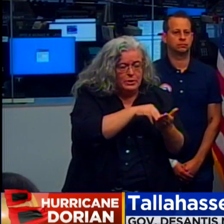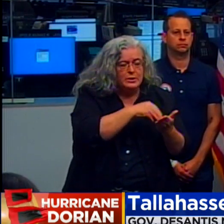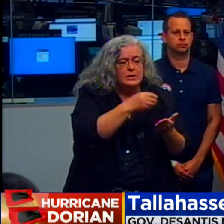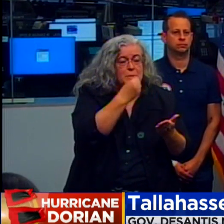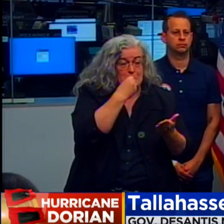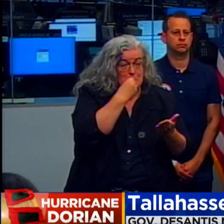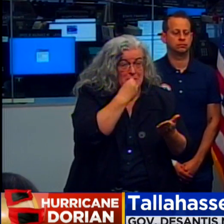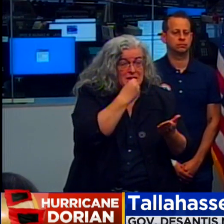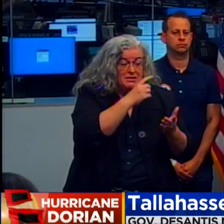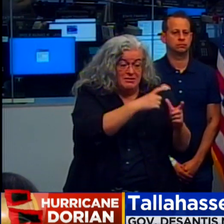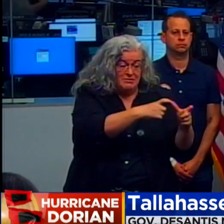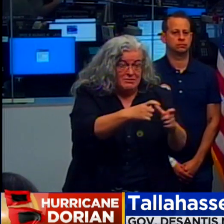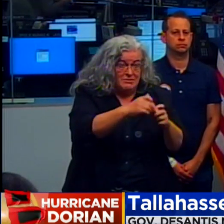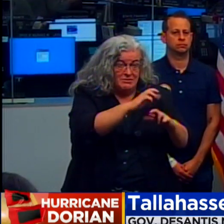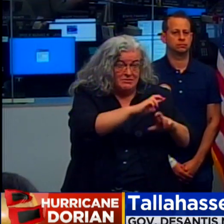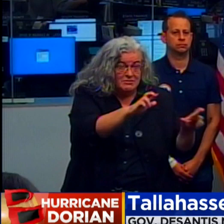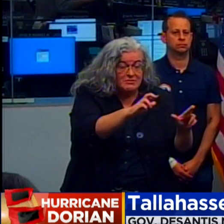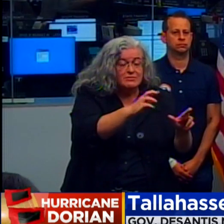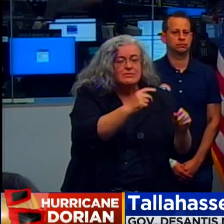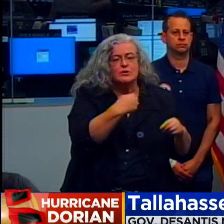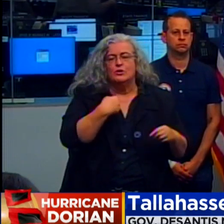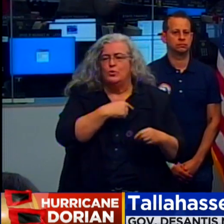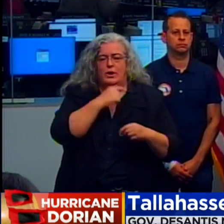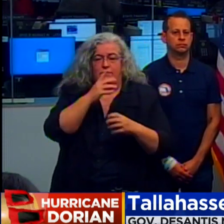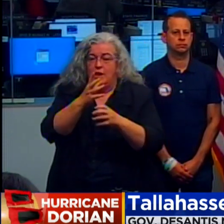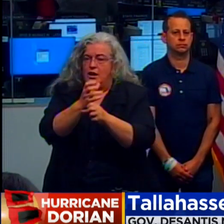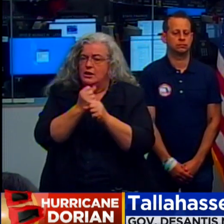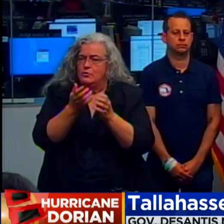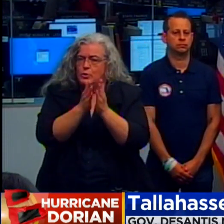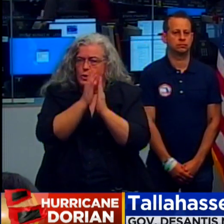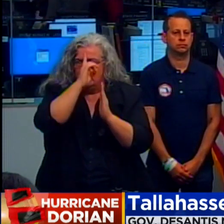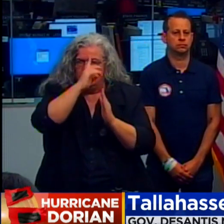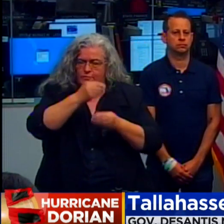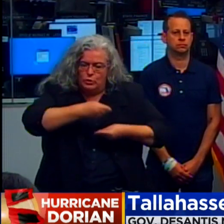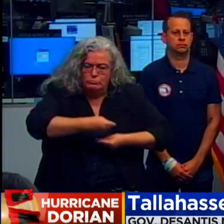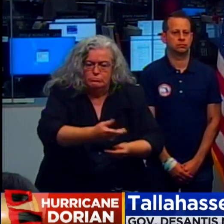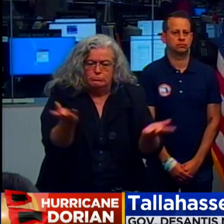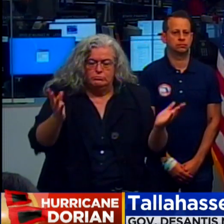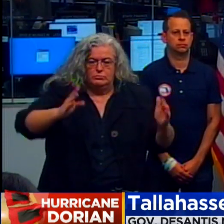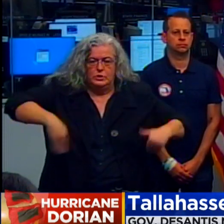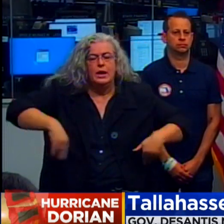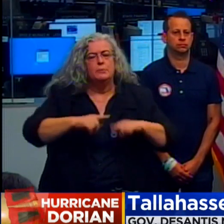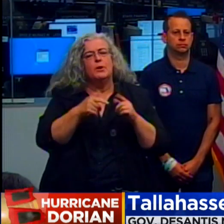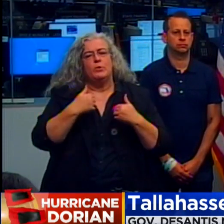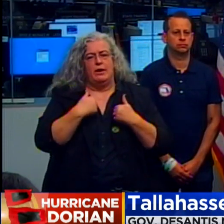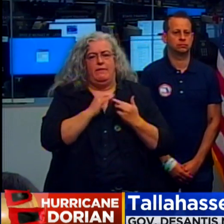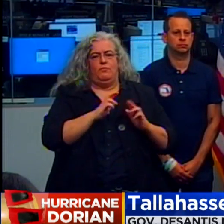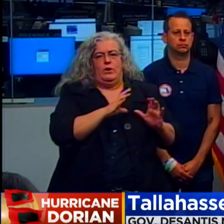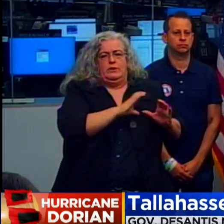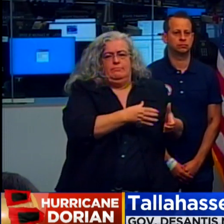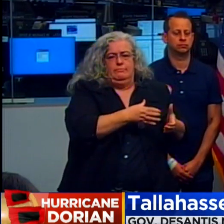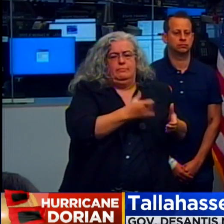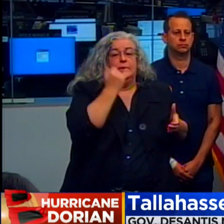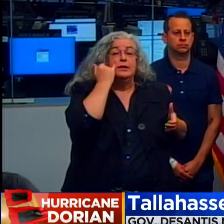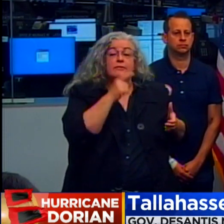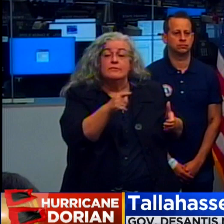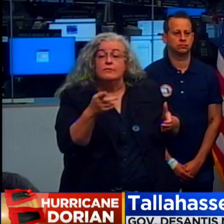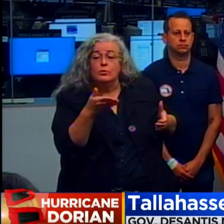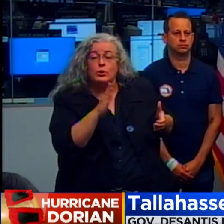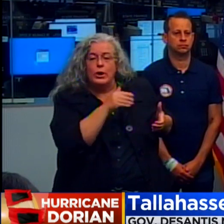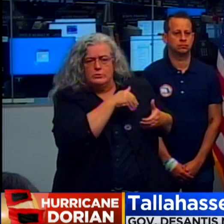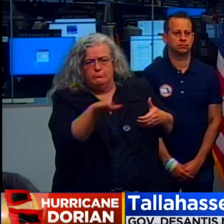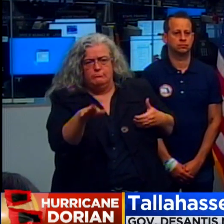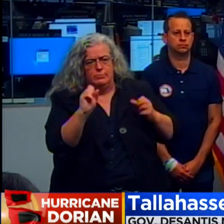Now, we have not necessarily received requests for that yet, but we stand ready to distribute the meals when we can,